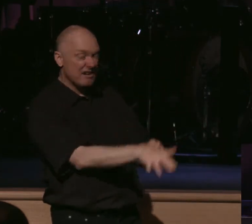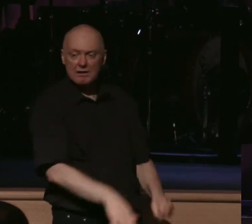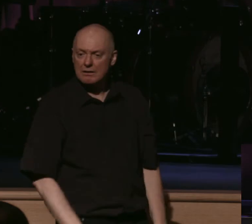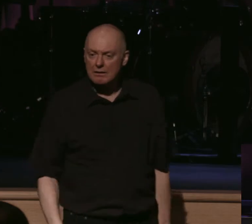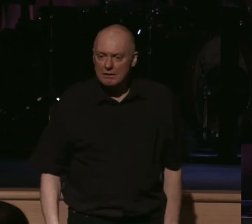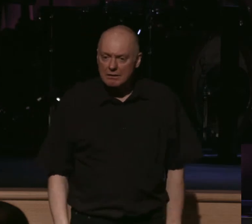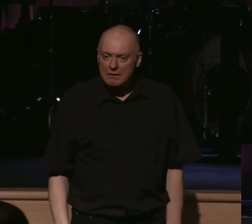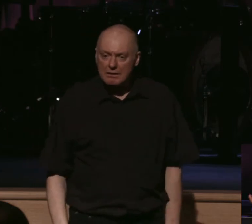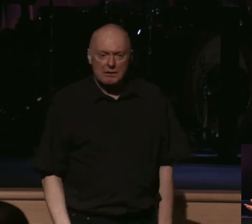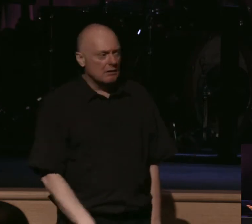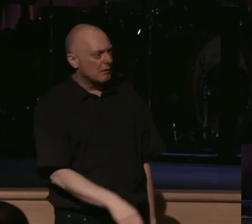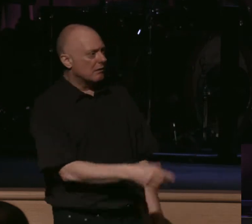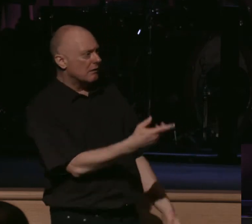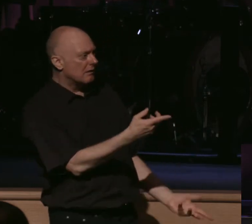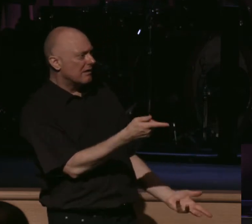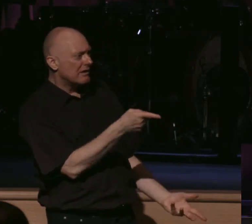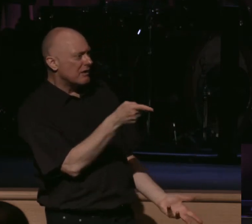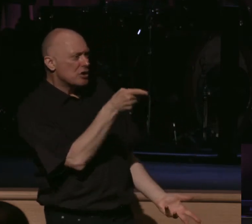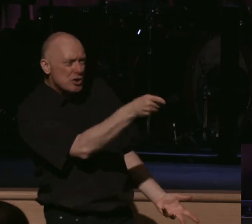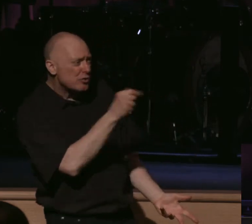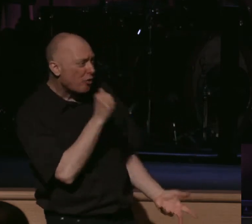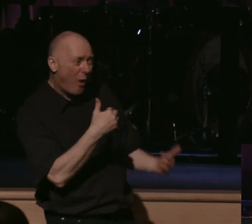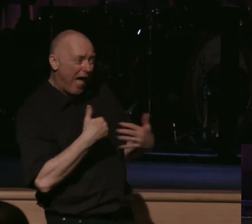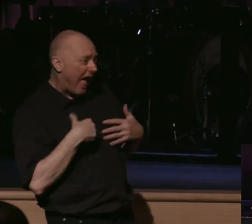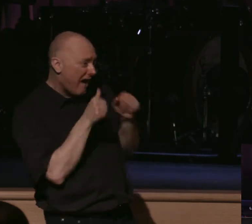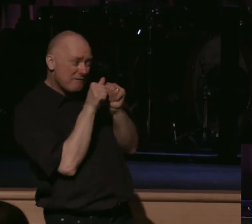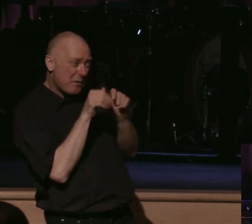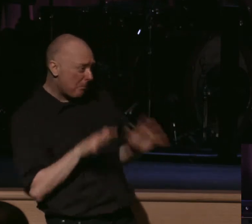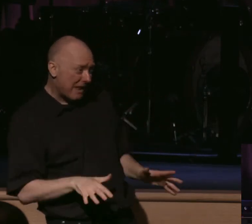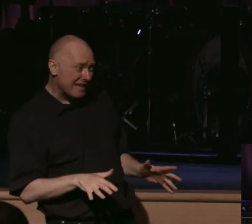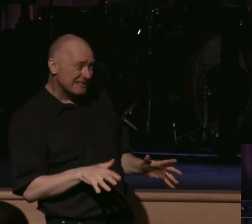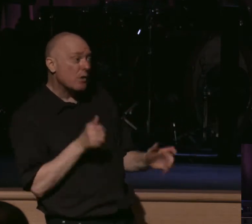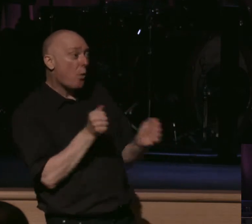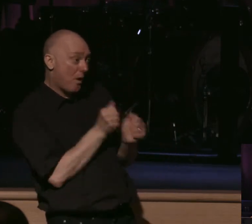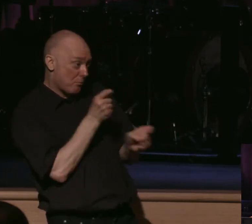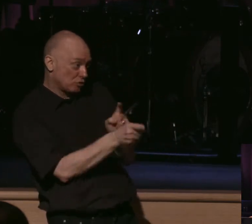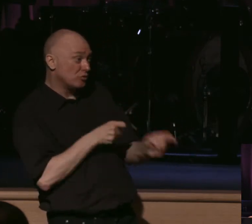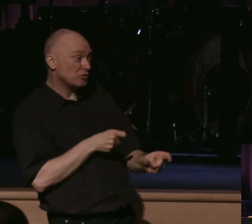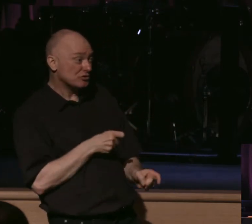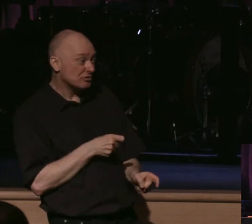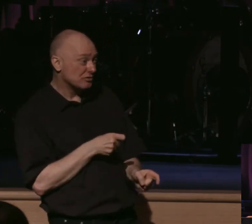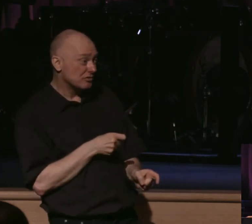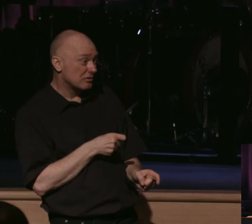You don't have the blessings and the riches that come with persecution as it purifies the church.